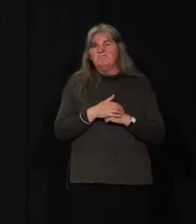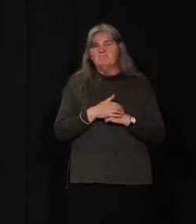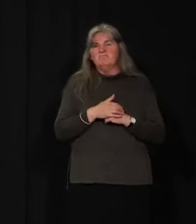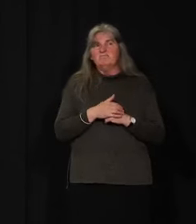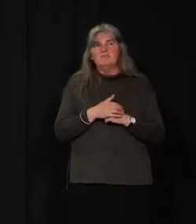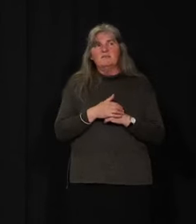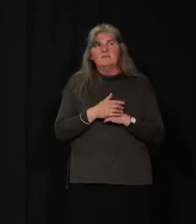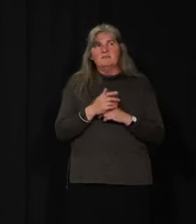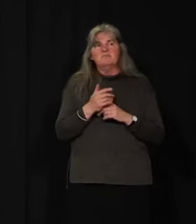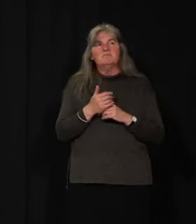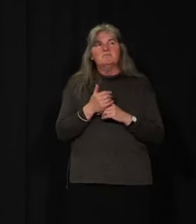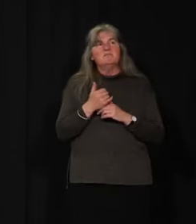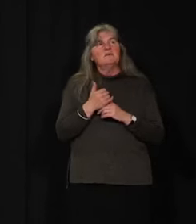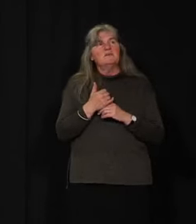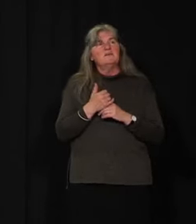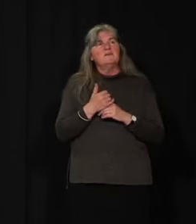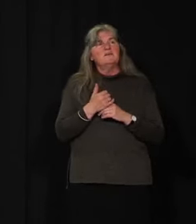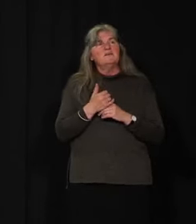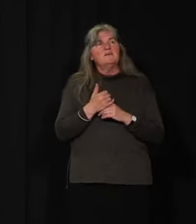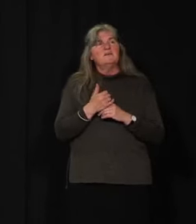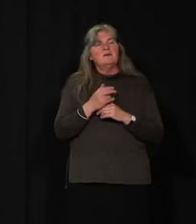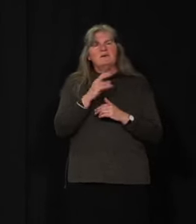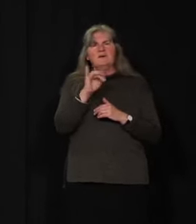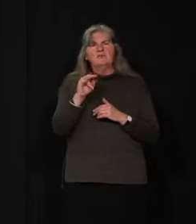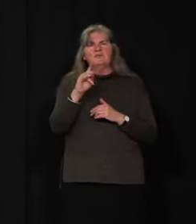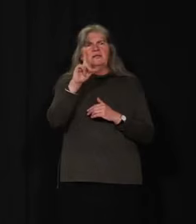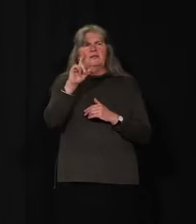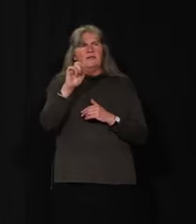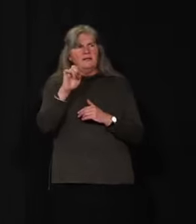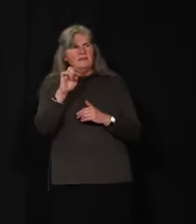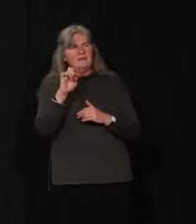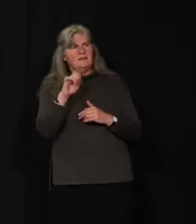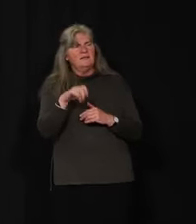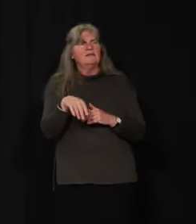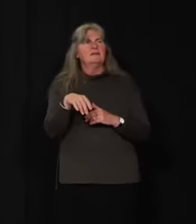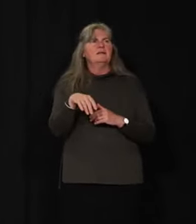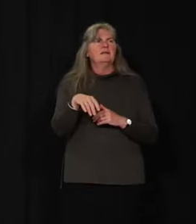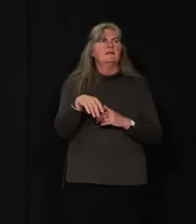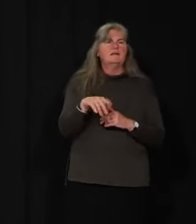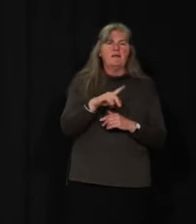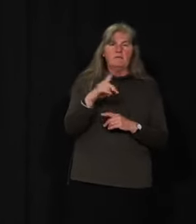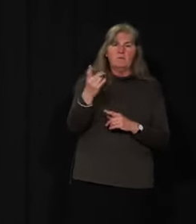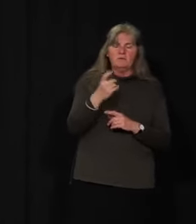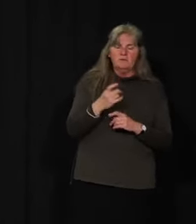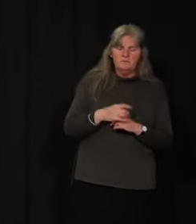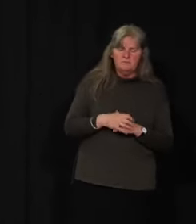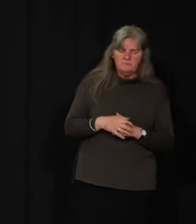Thank you, Gabrielle. Now we have Julien Aurore-Boréal. Julien, avez-vous une question?